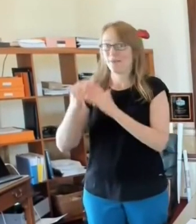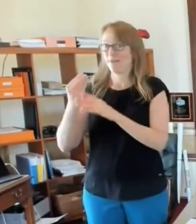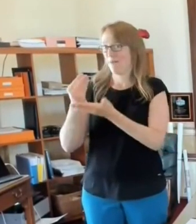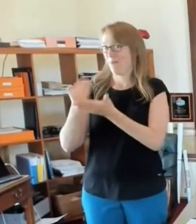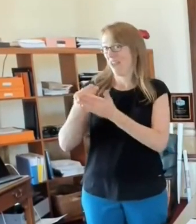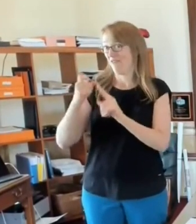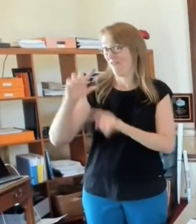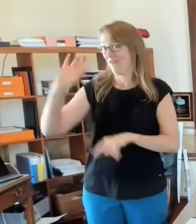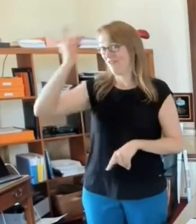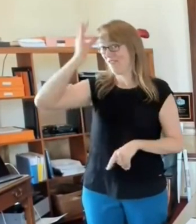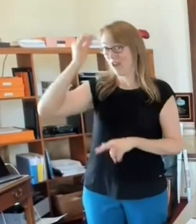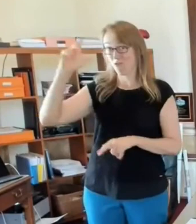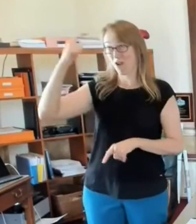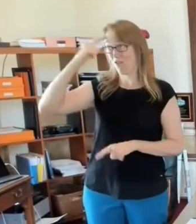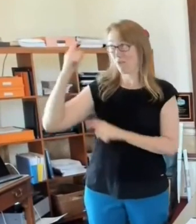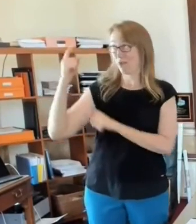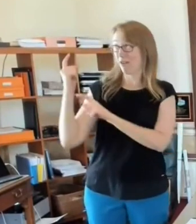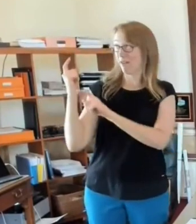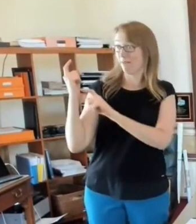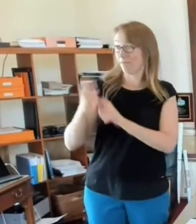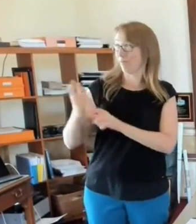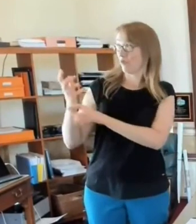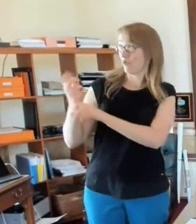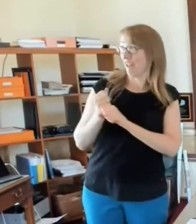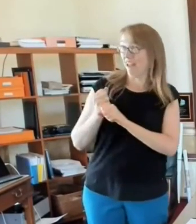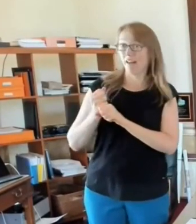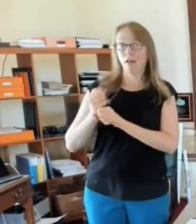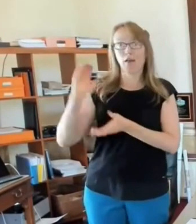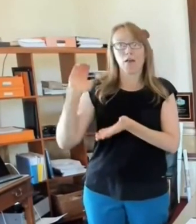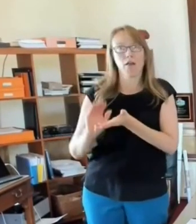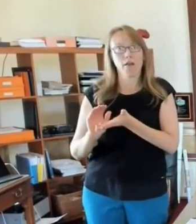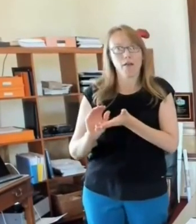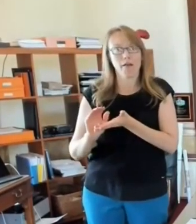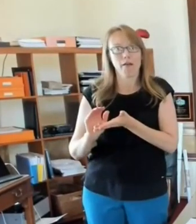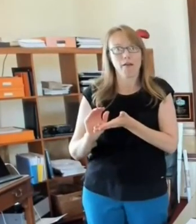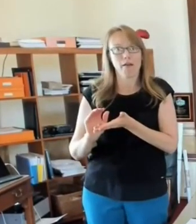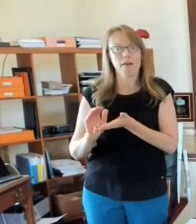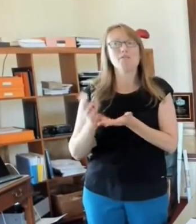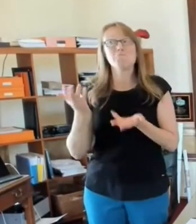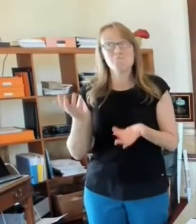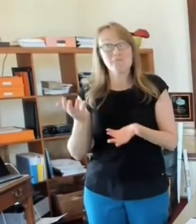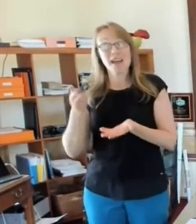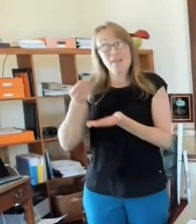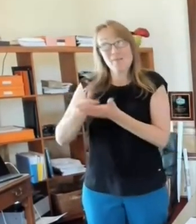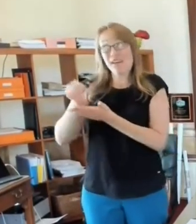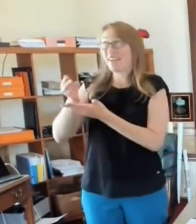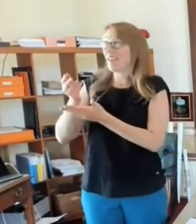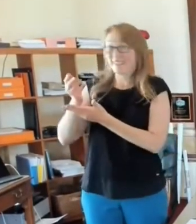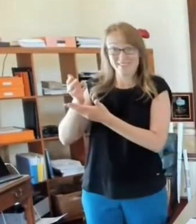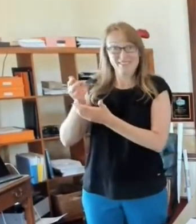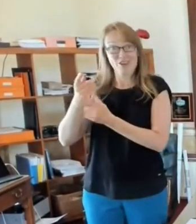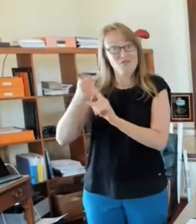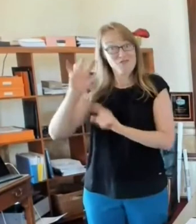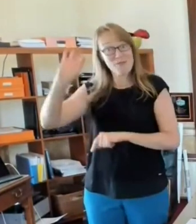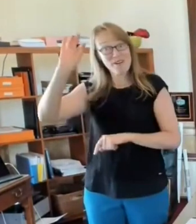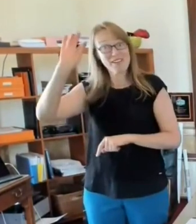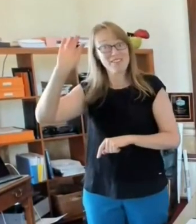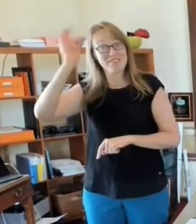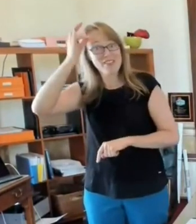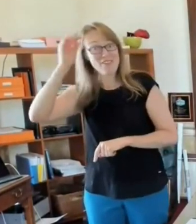And those federal funds are what we are using for utility assistance, for rental assistance, for low-income housing, for